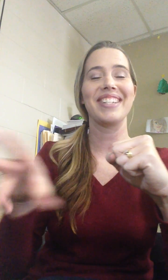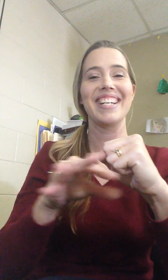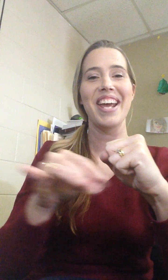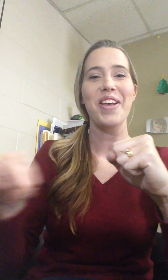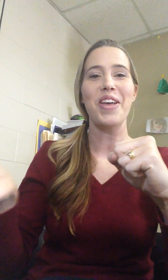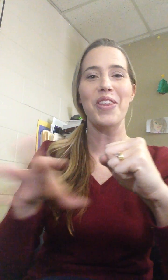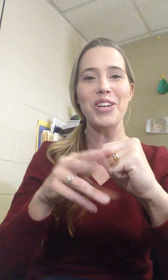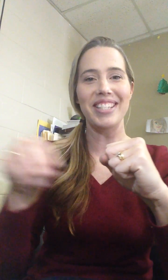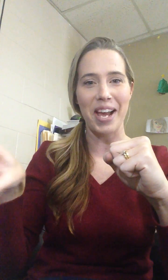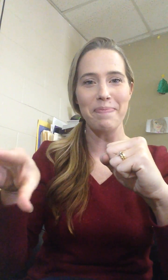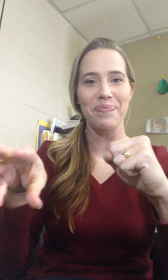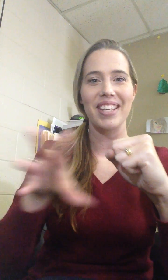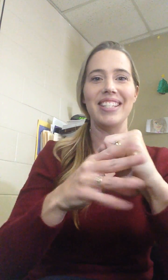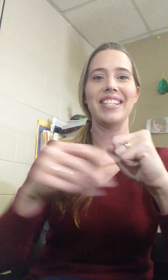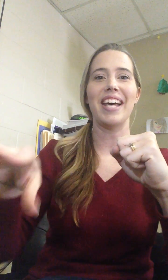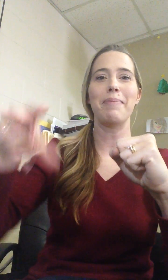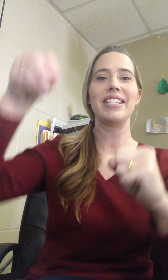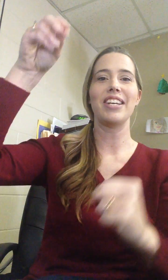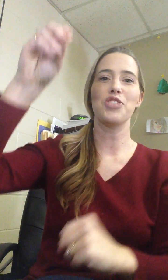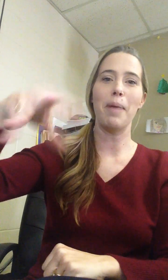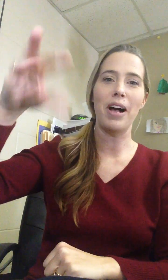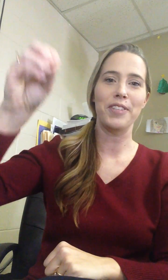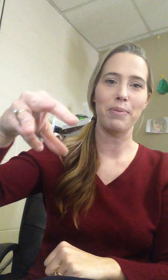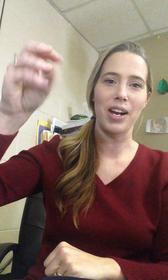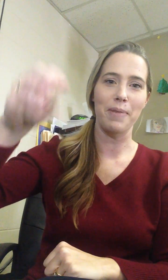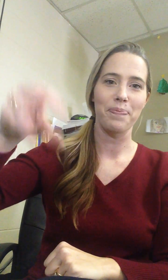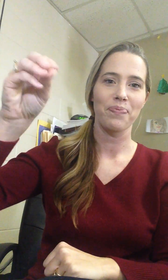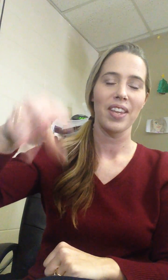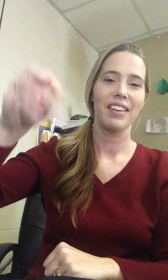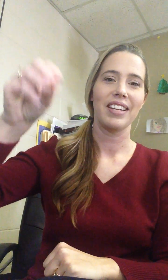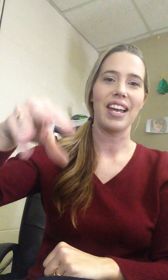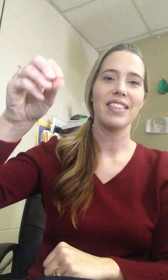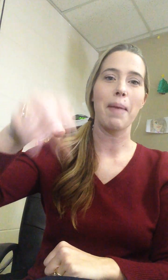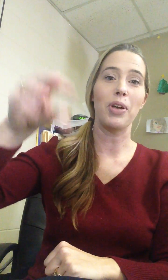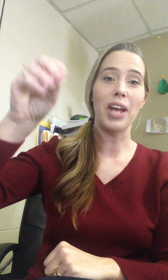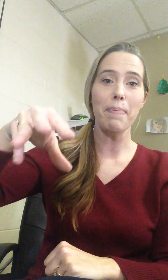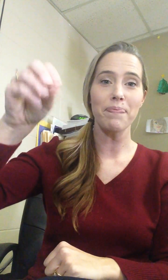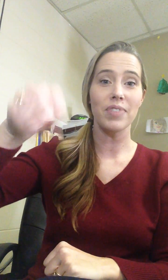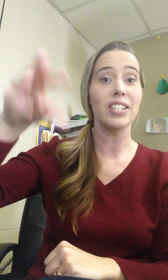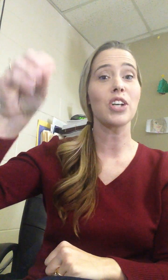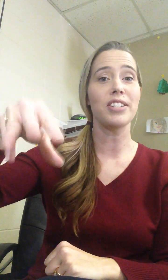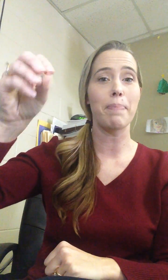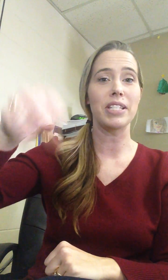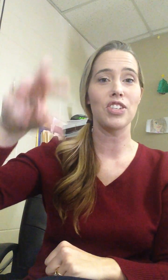the third step is these sediments then drop off somewhere okay they build up this is called deposition